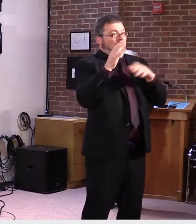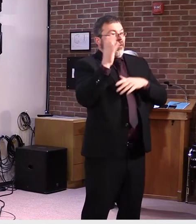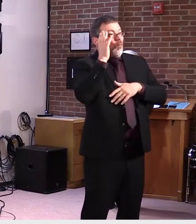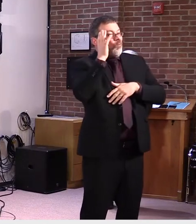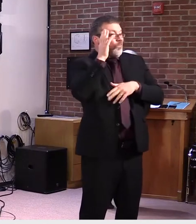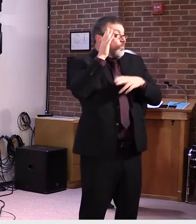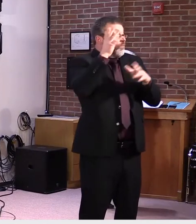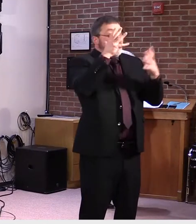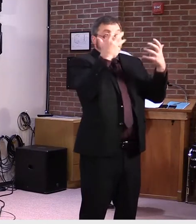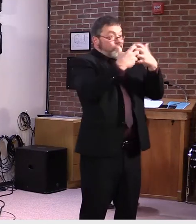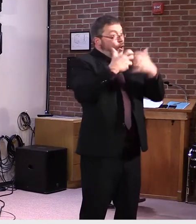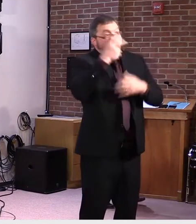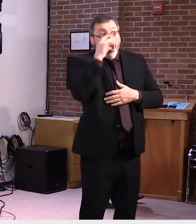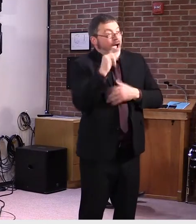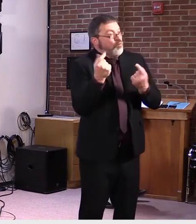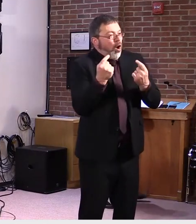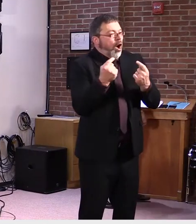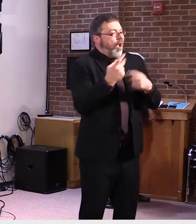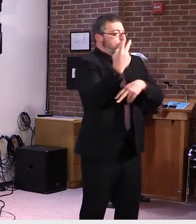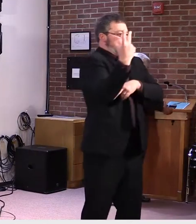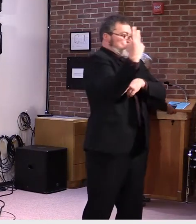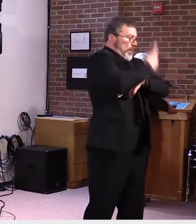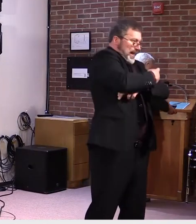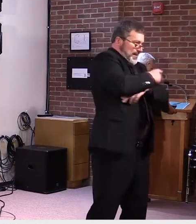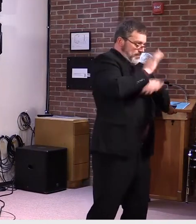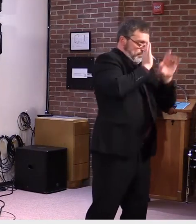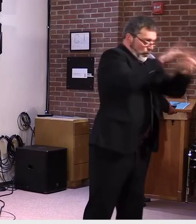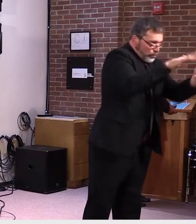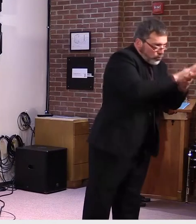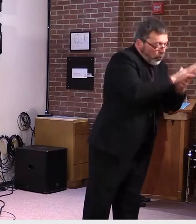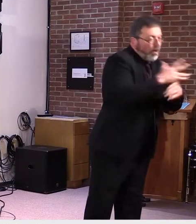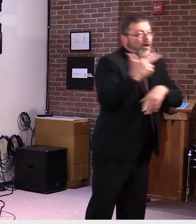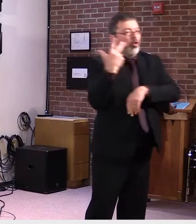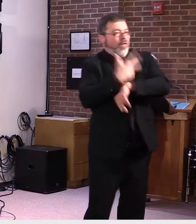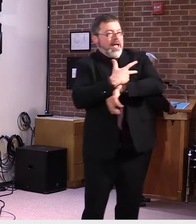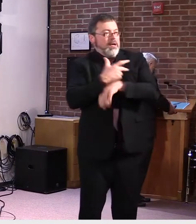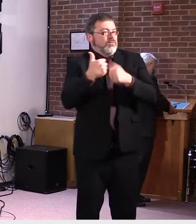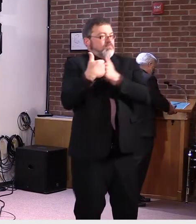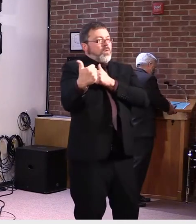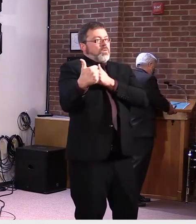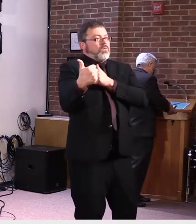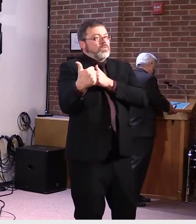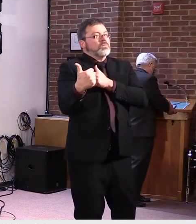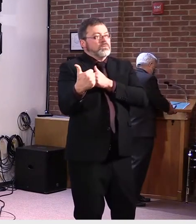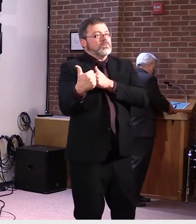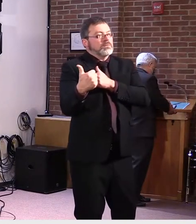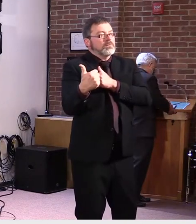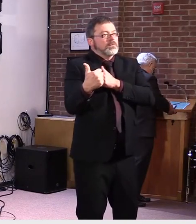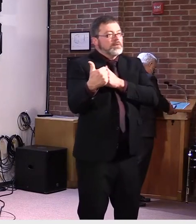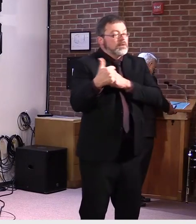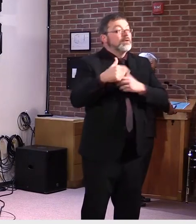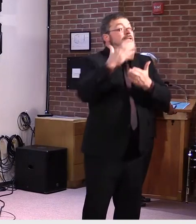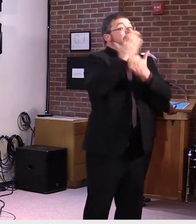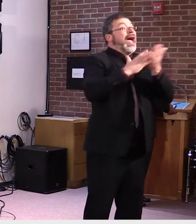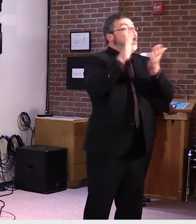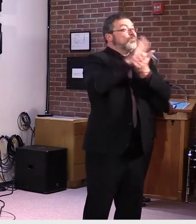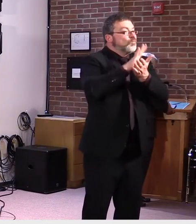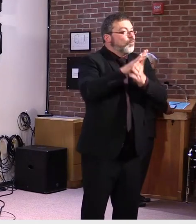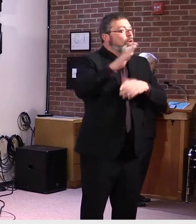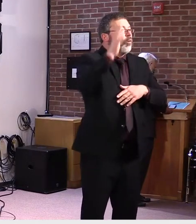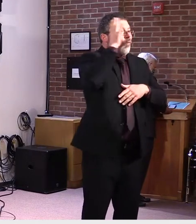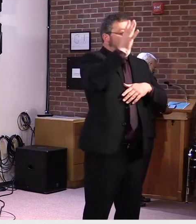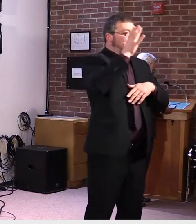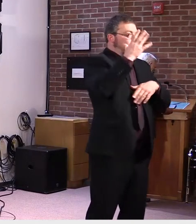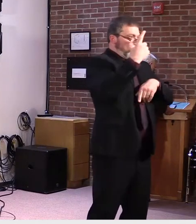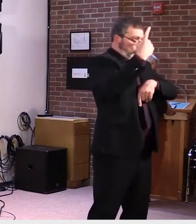days remote learning. 20 percent are having four days of in-person and one day of remote learning. We will continue